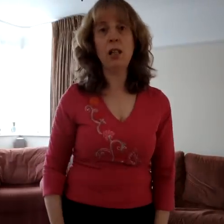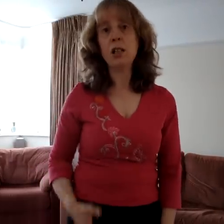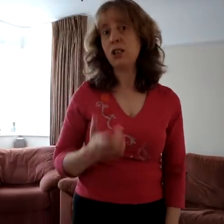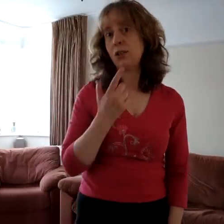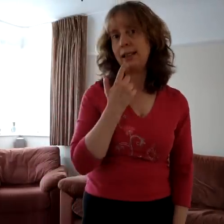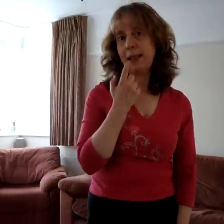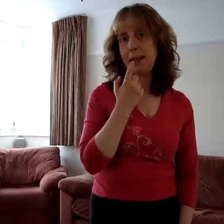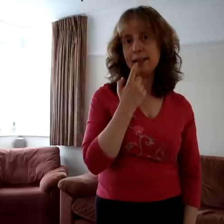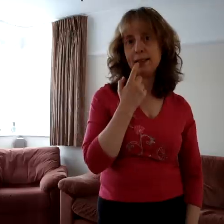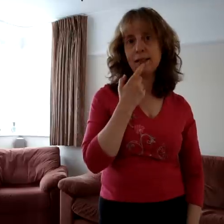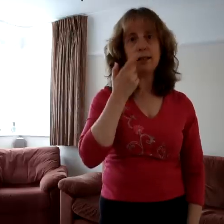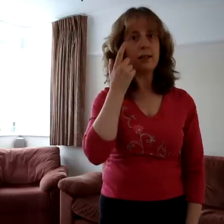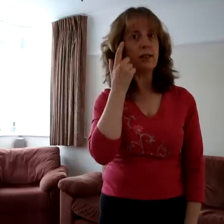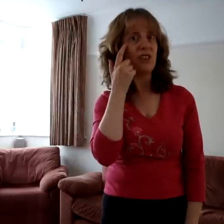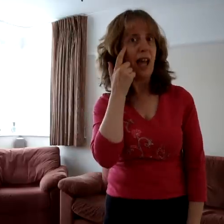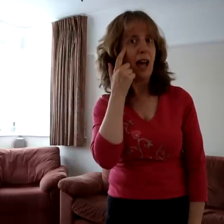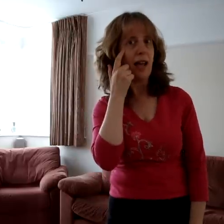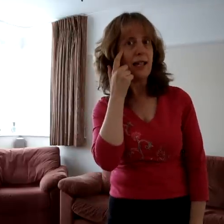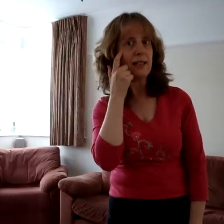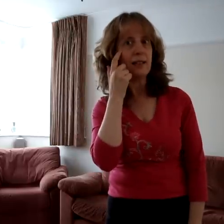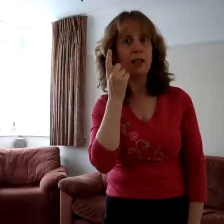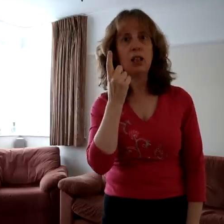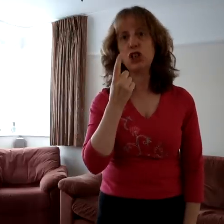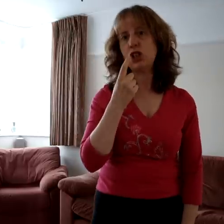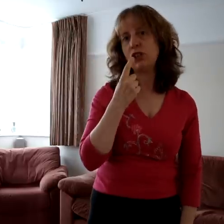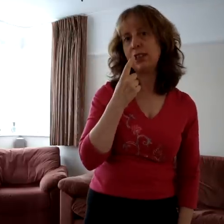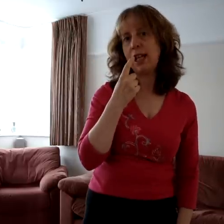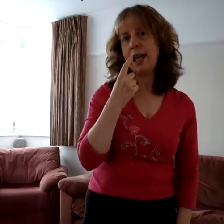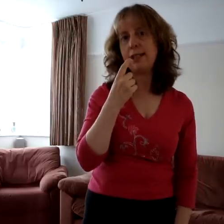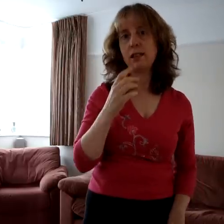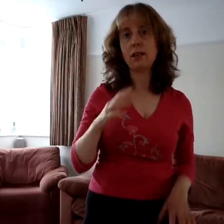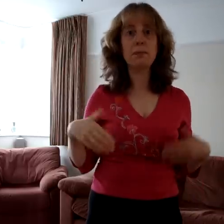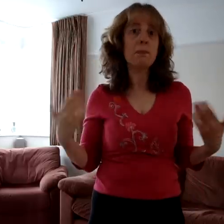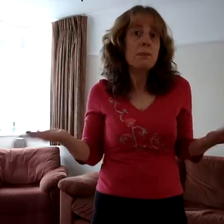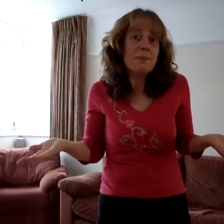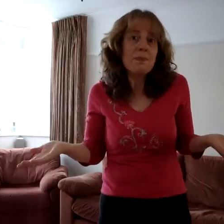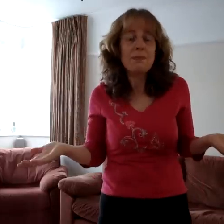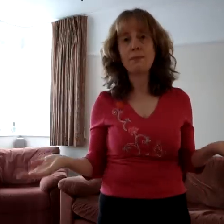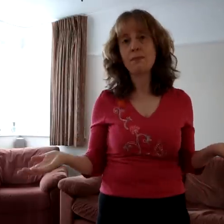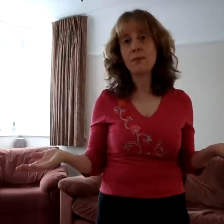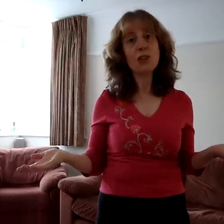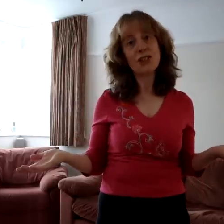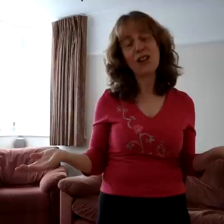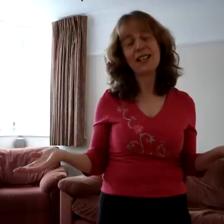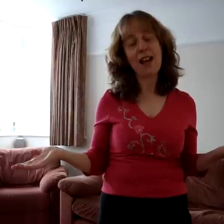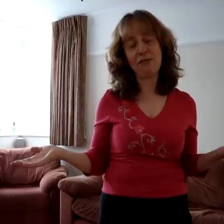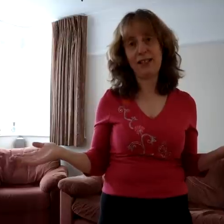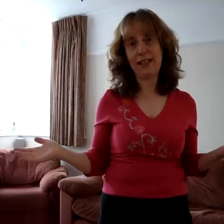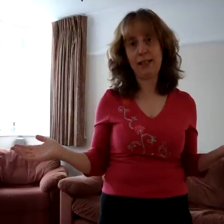Son's teeth, son's eyes, son's taste. Son's everything.